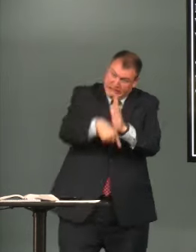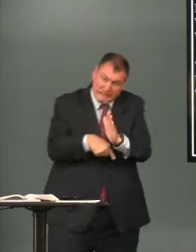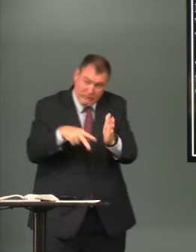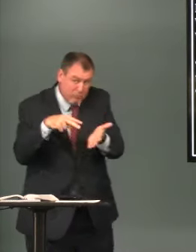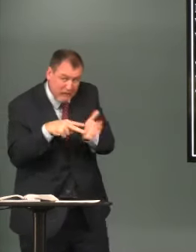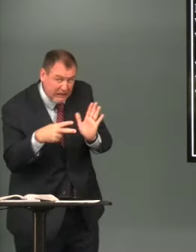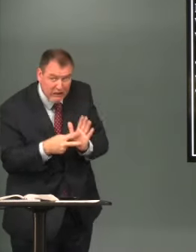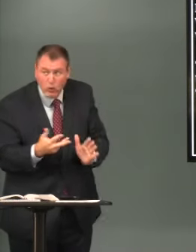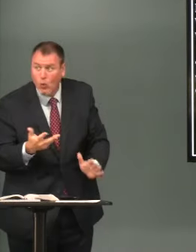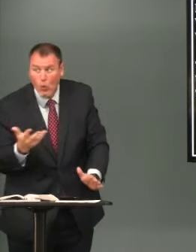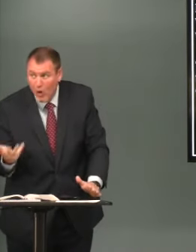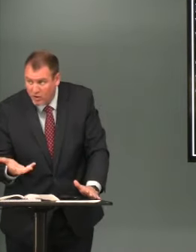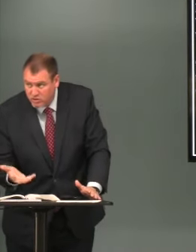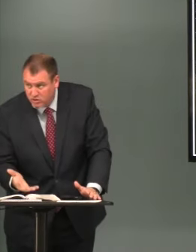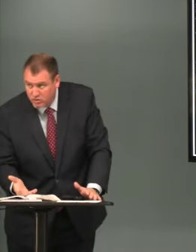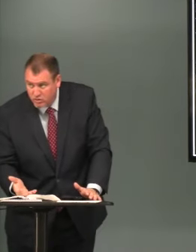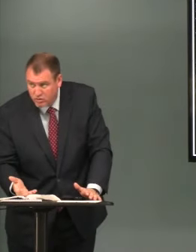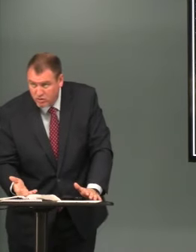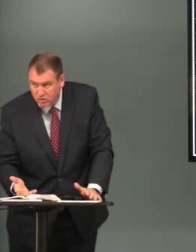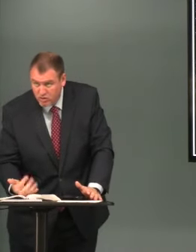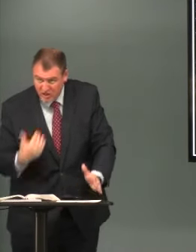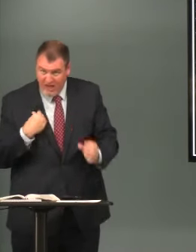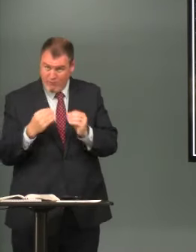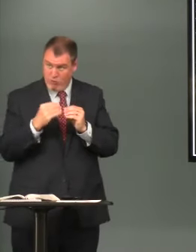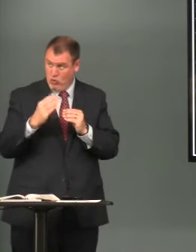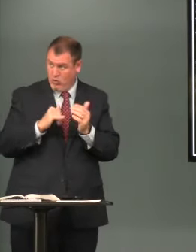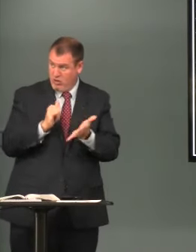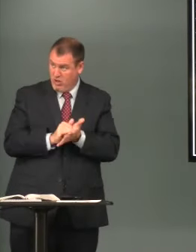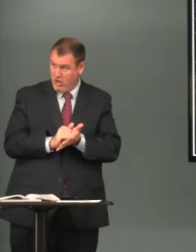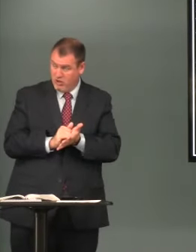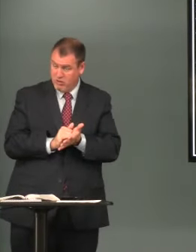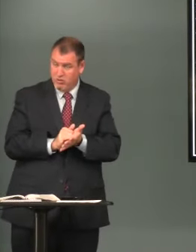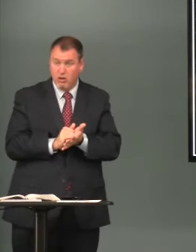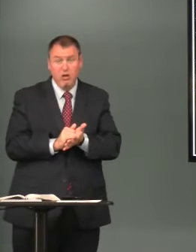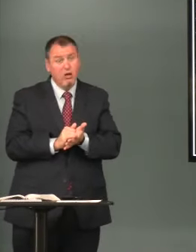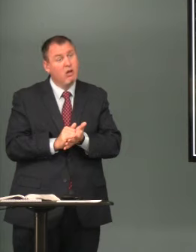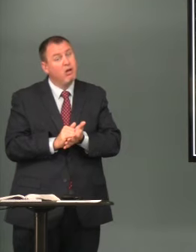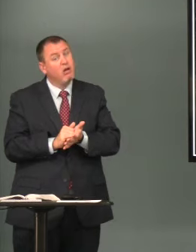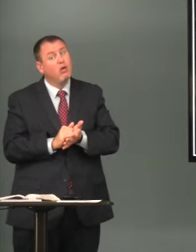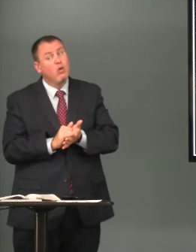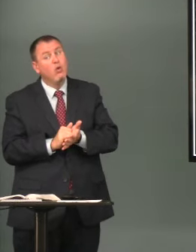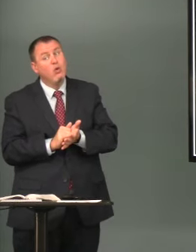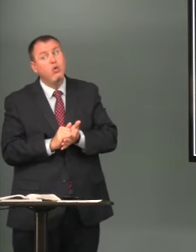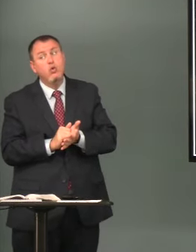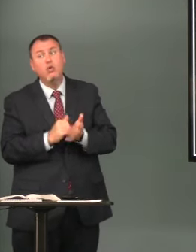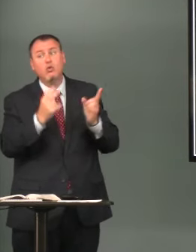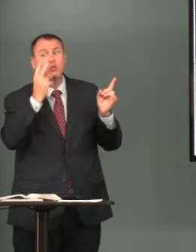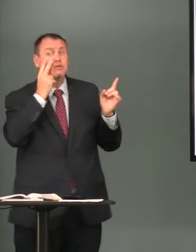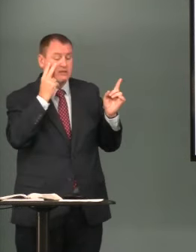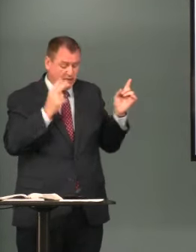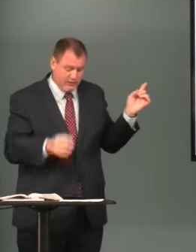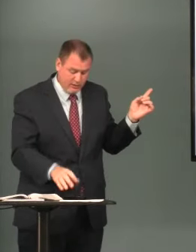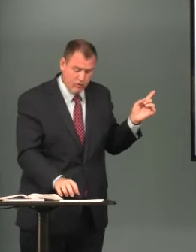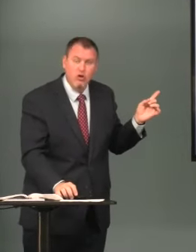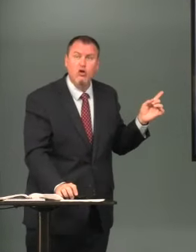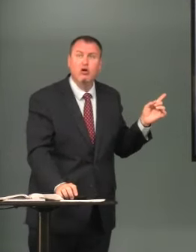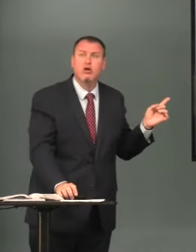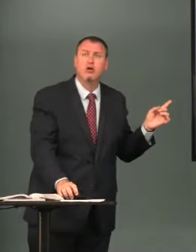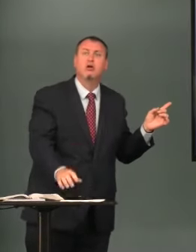but the real deep meaning you mean there's more than that oh yes you will